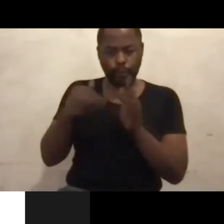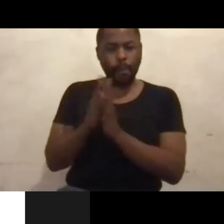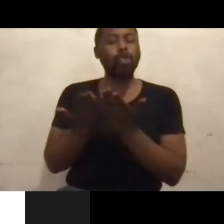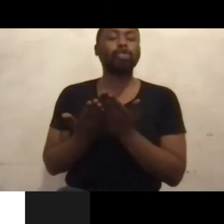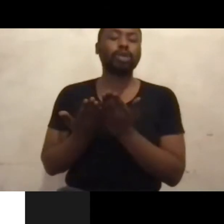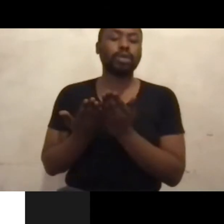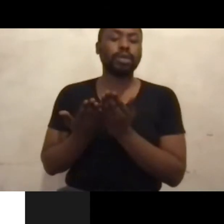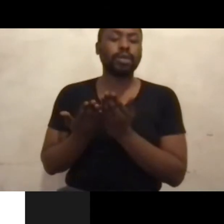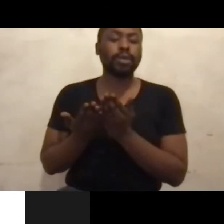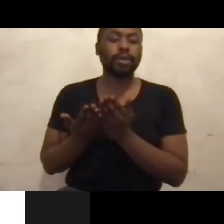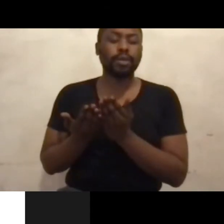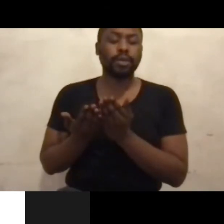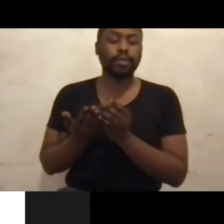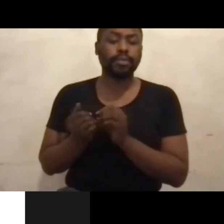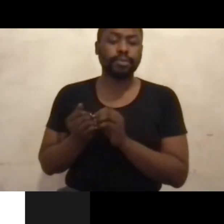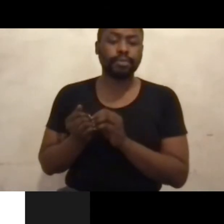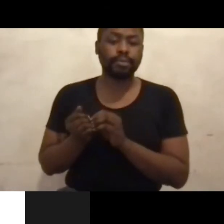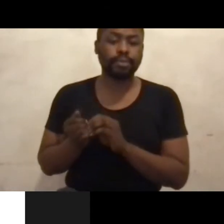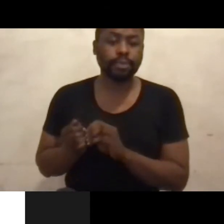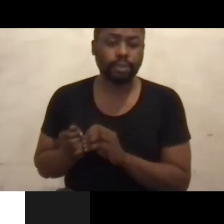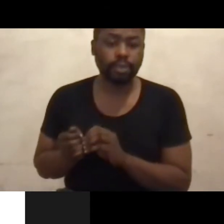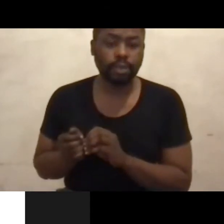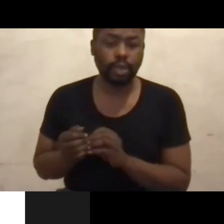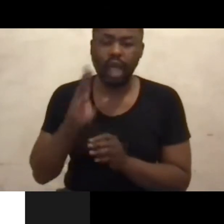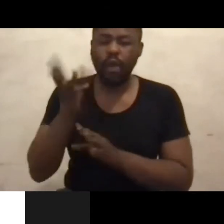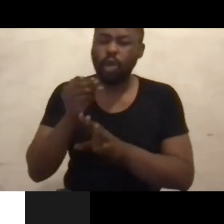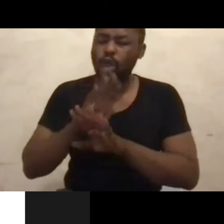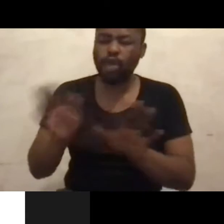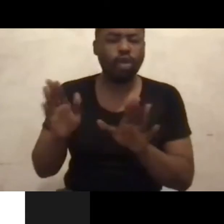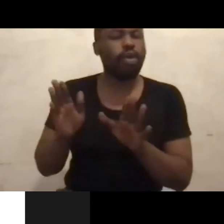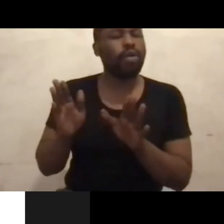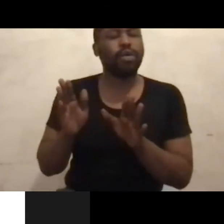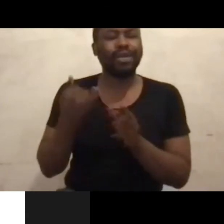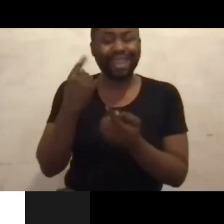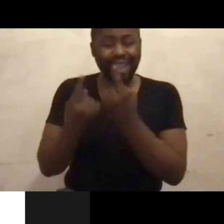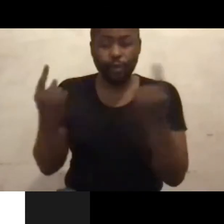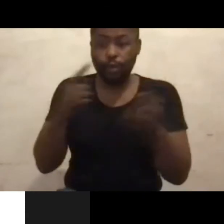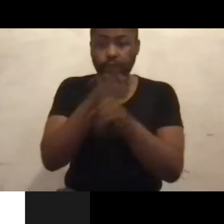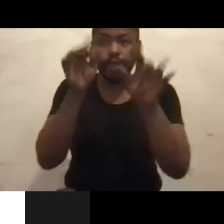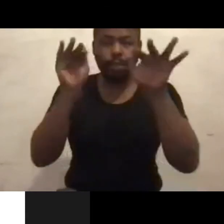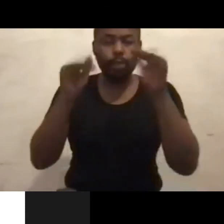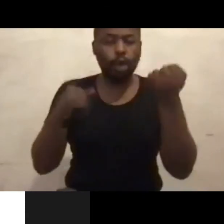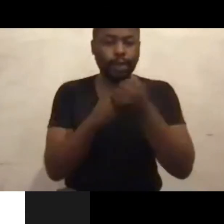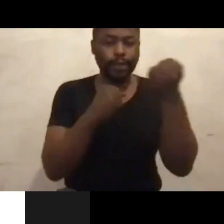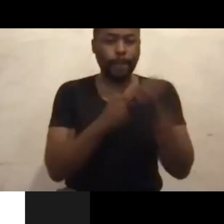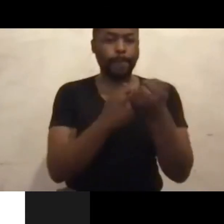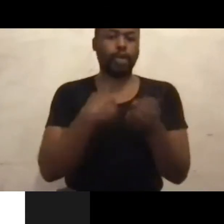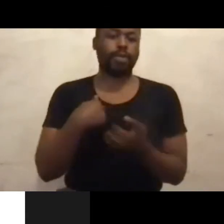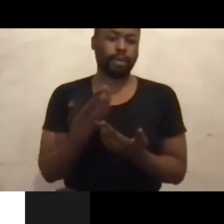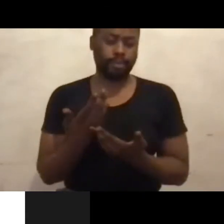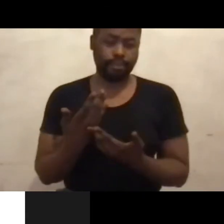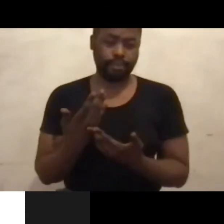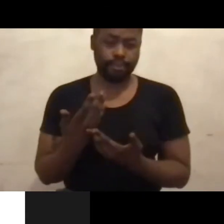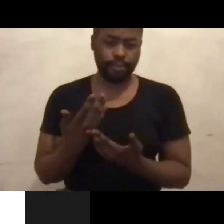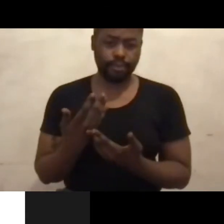not have a beautiful story to tell people. And I would not have every one of these people supporting me the way that people do.